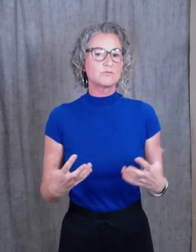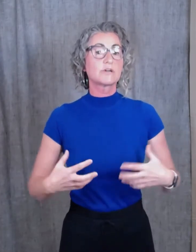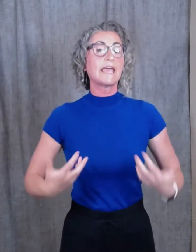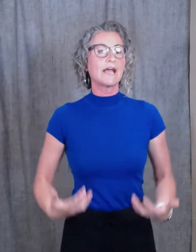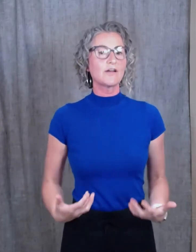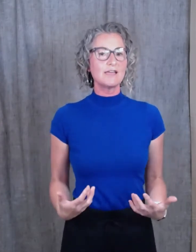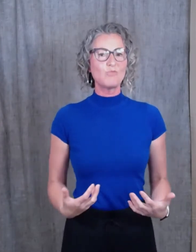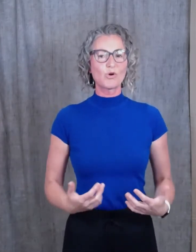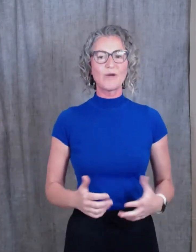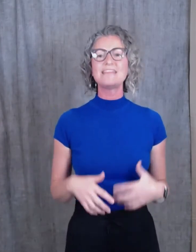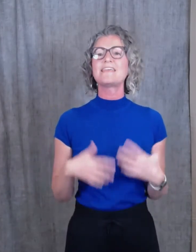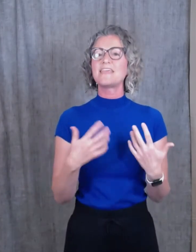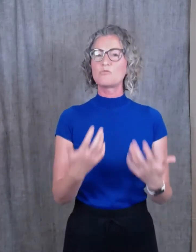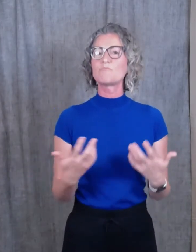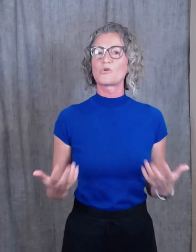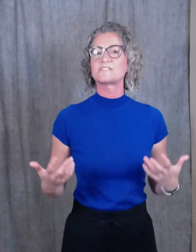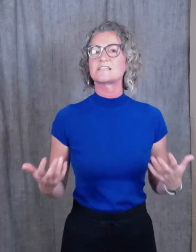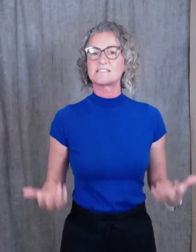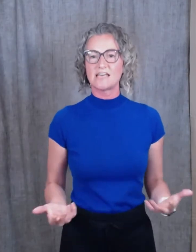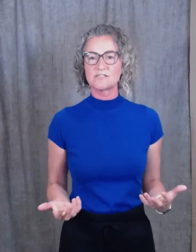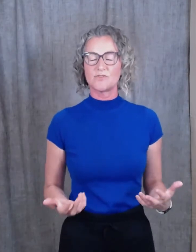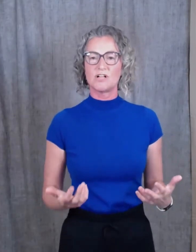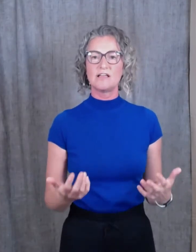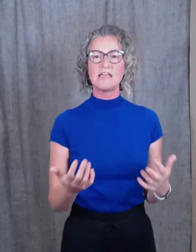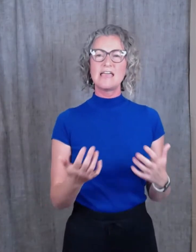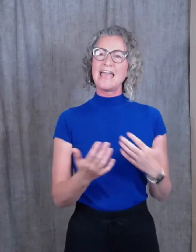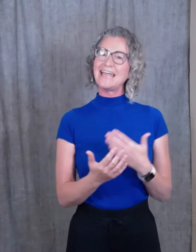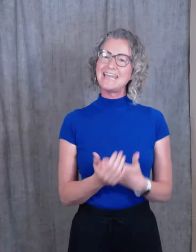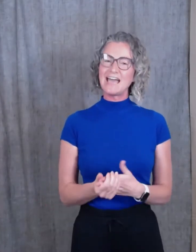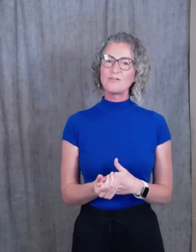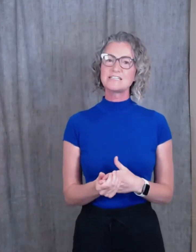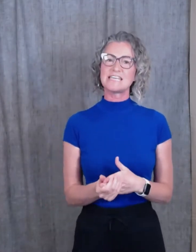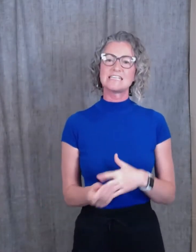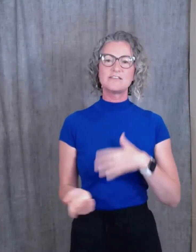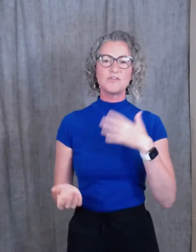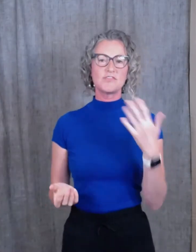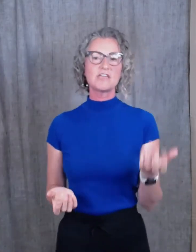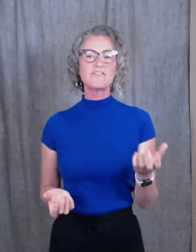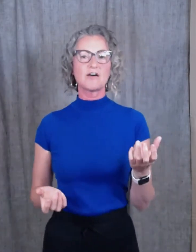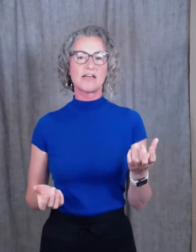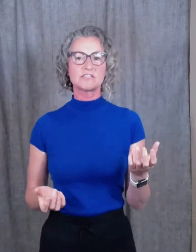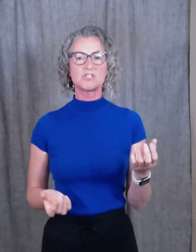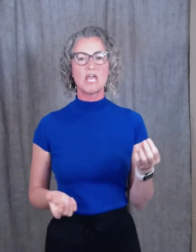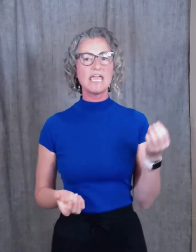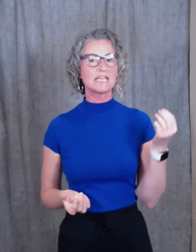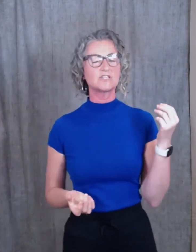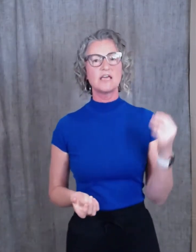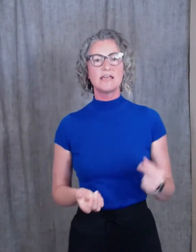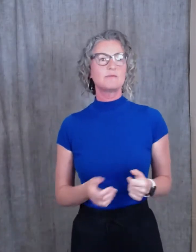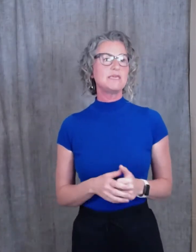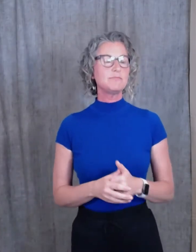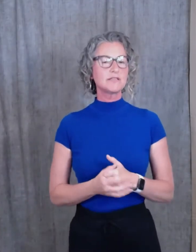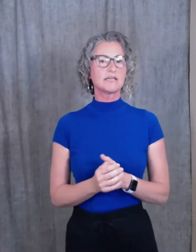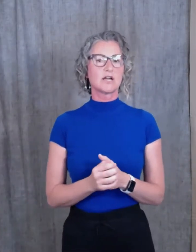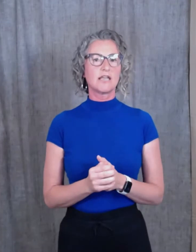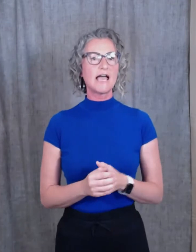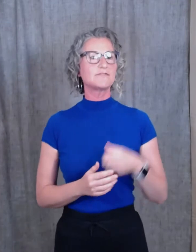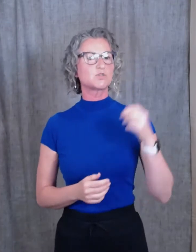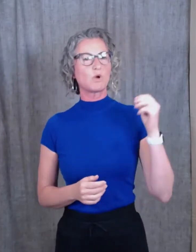were carrying more weight, that they were more successful. And nowadays, if you think of how that's changed, the people in our lives who are